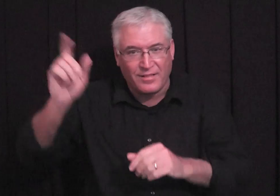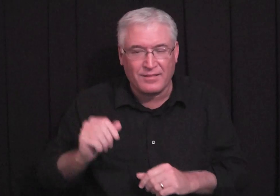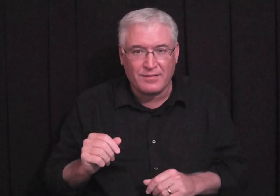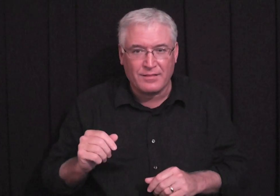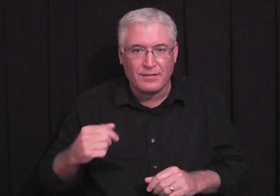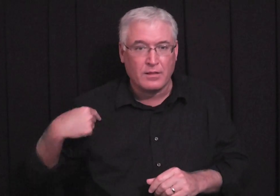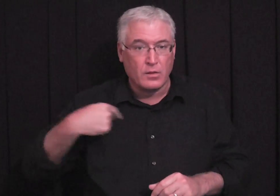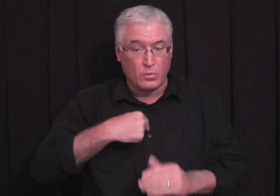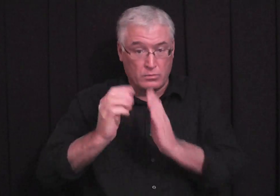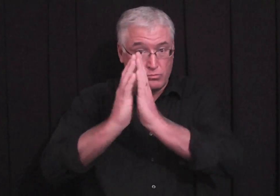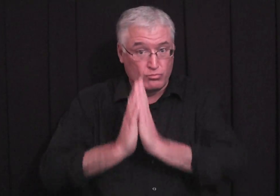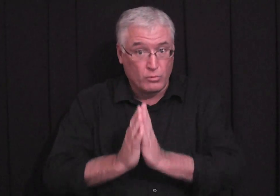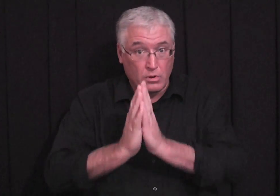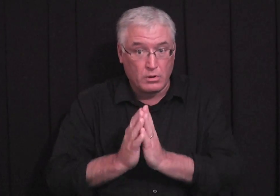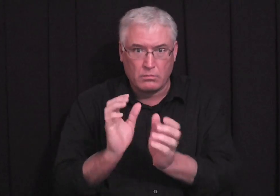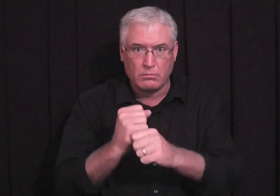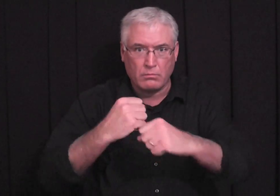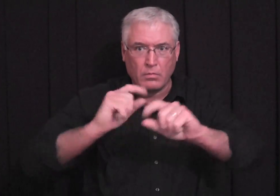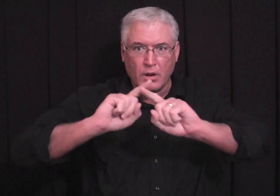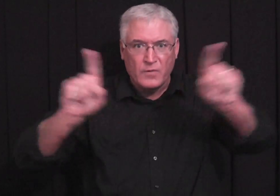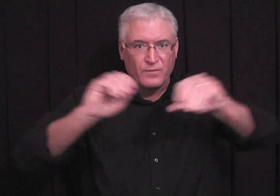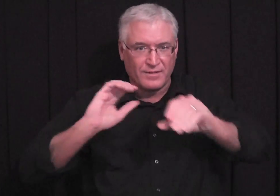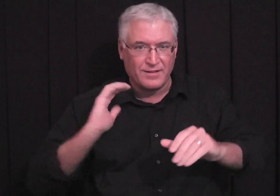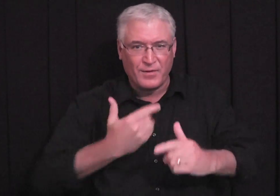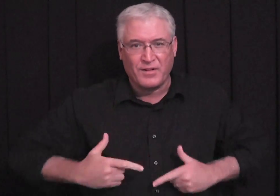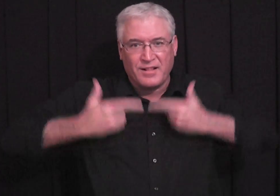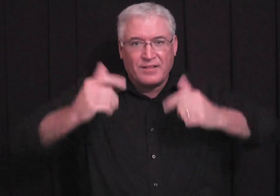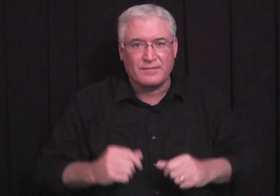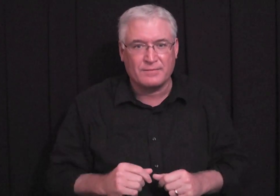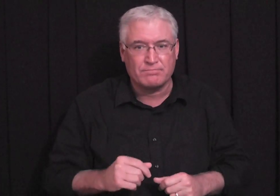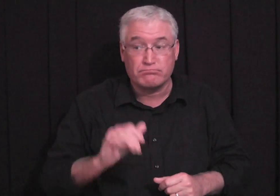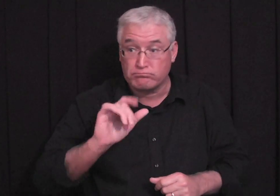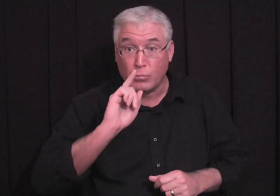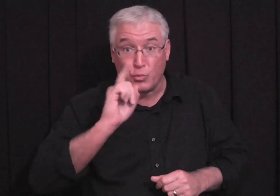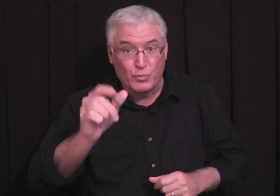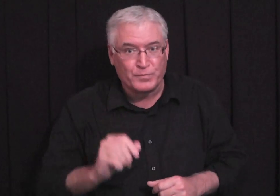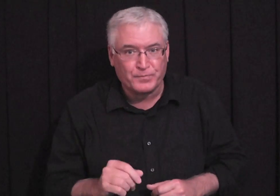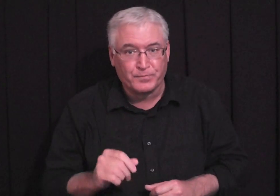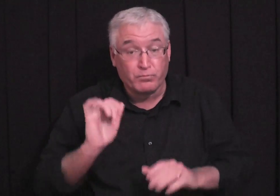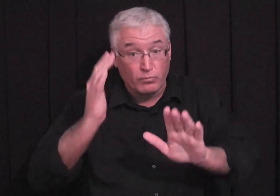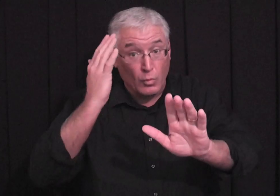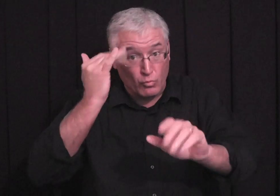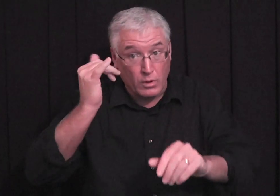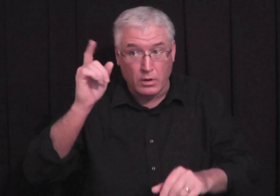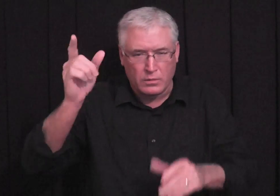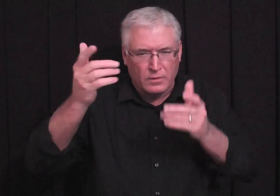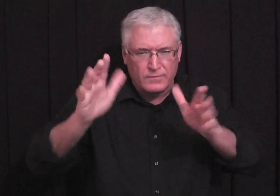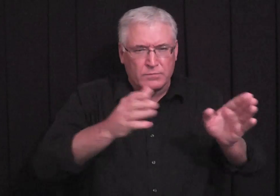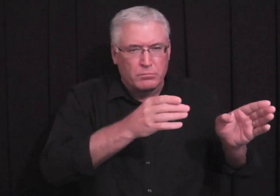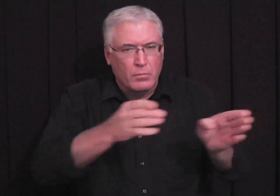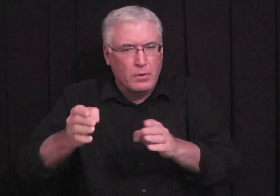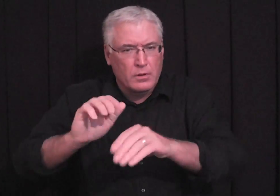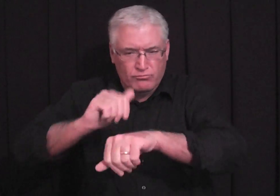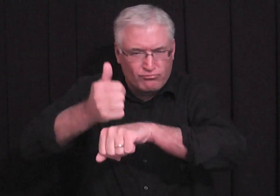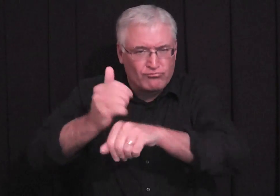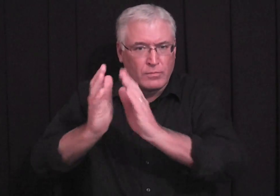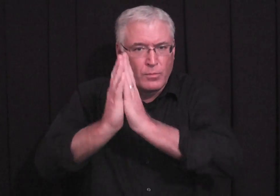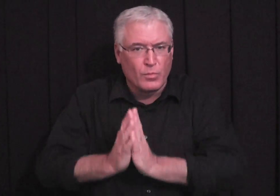God, our Heavenly Father. You know, and prayer makes a big difference in our life. It's true. And that's why God